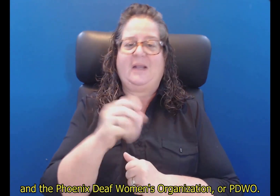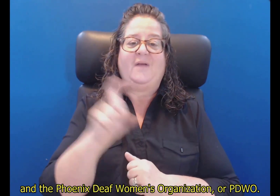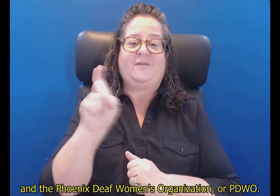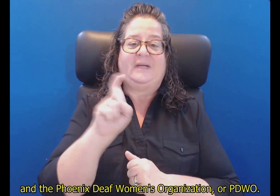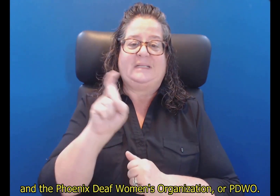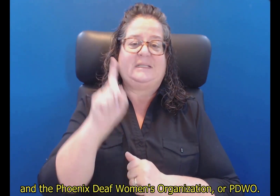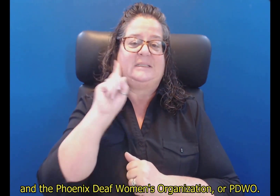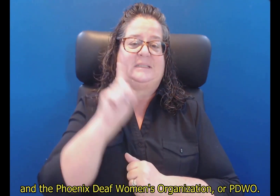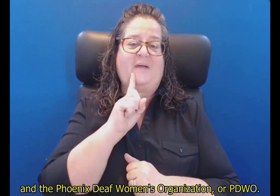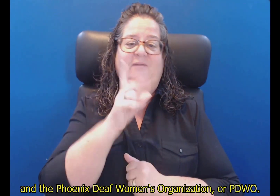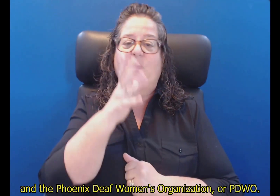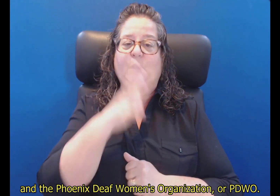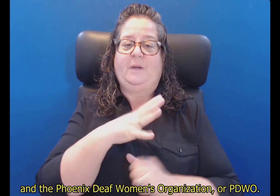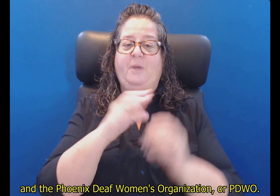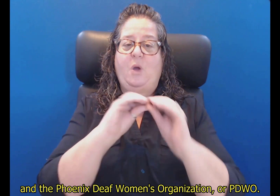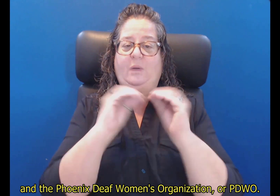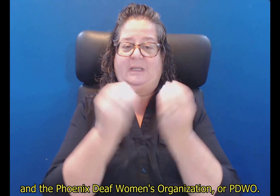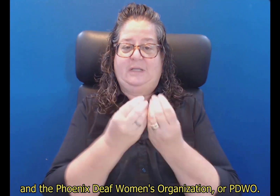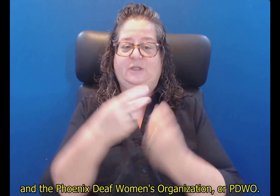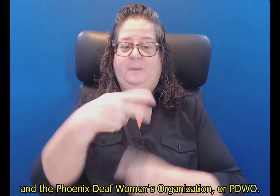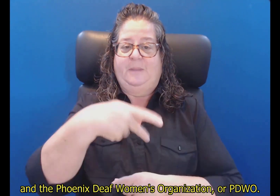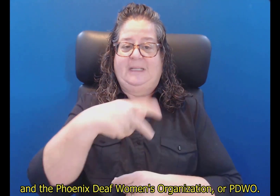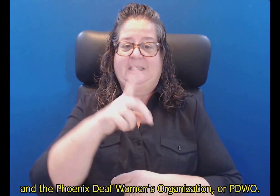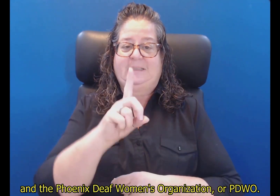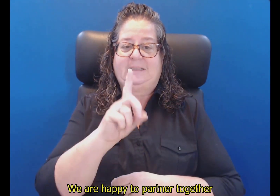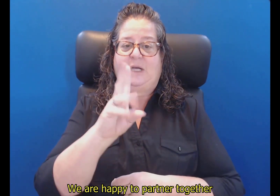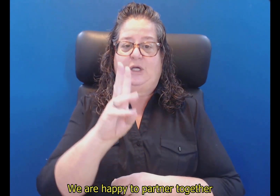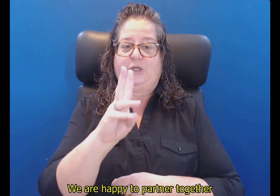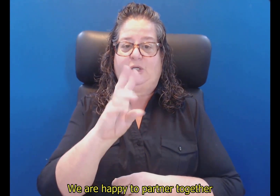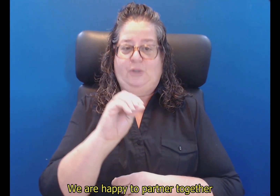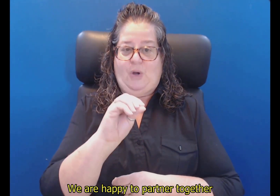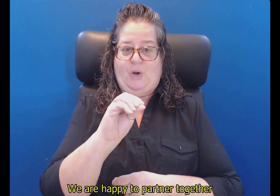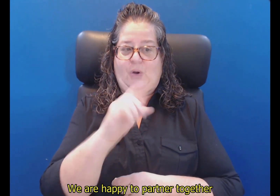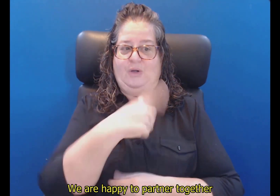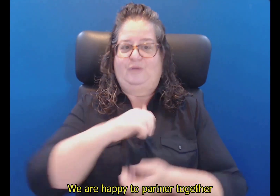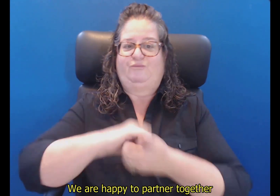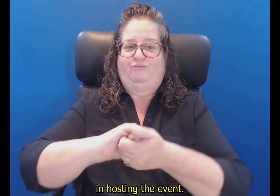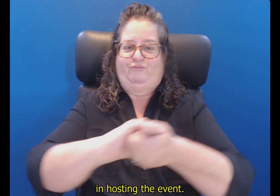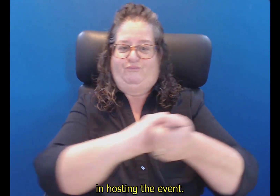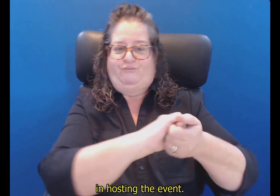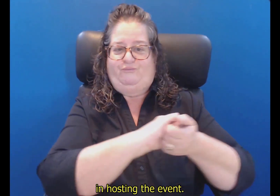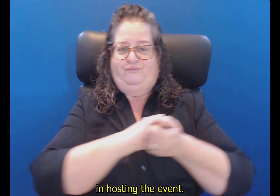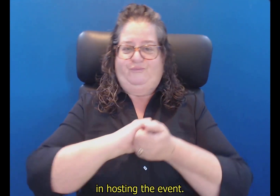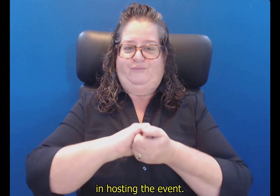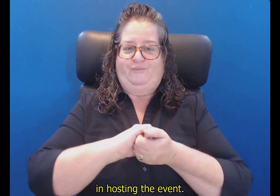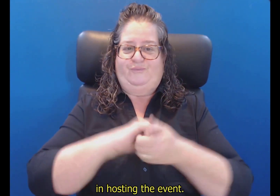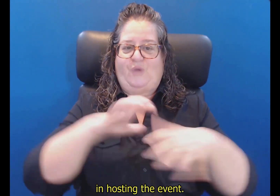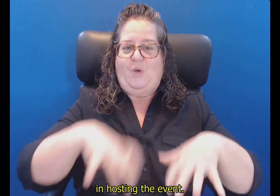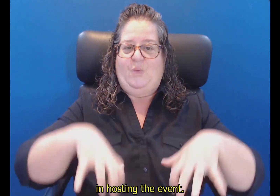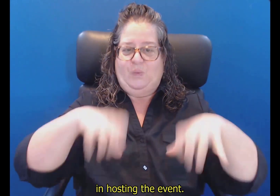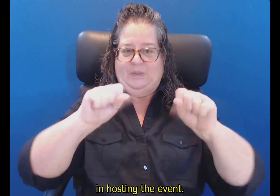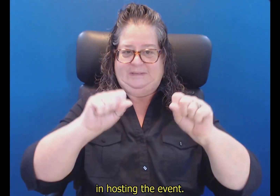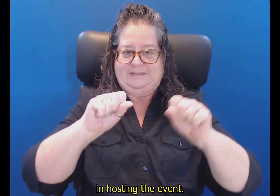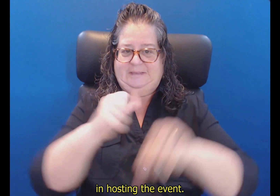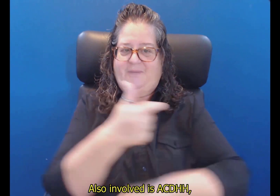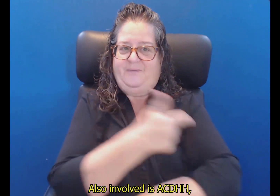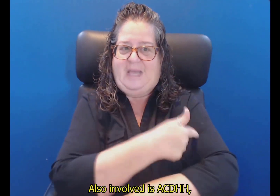or PDWO. We are happy to partner together in hosting the event. Also